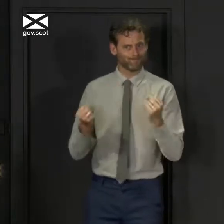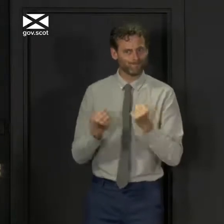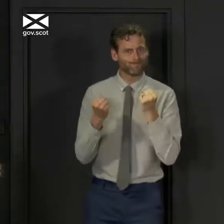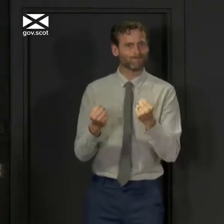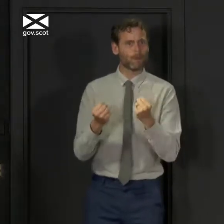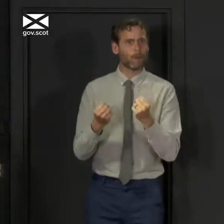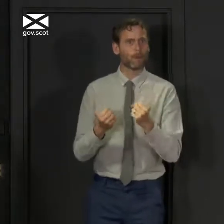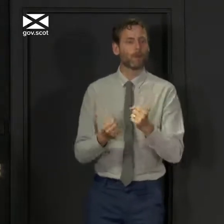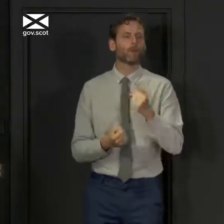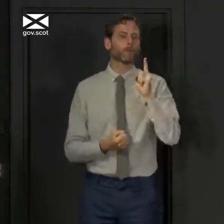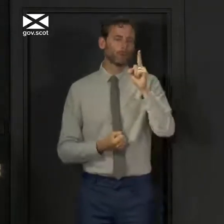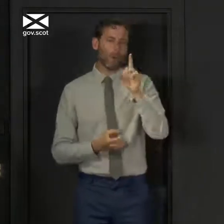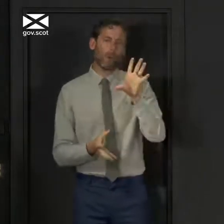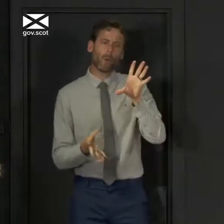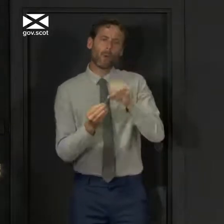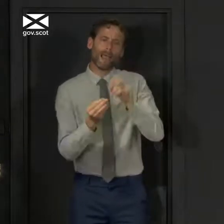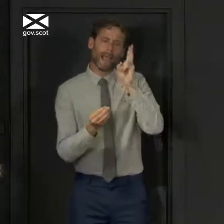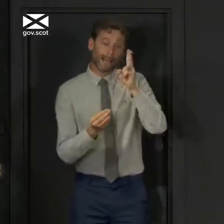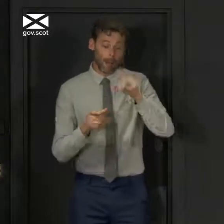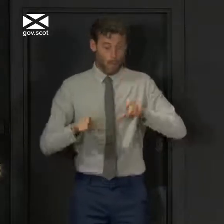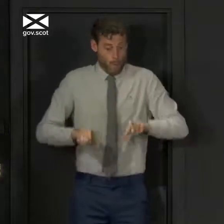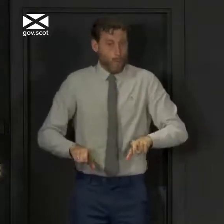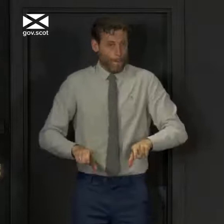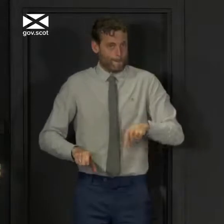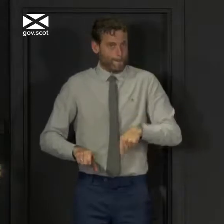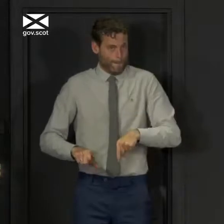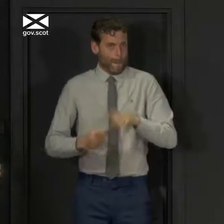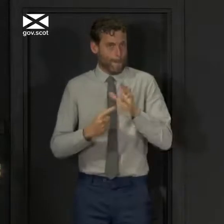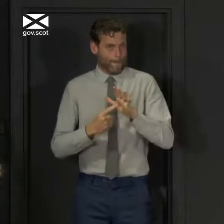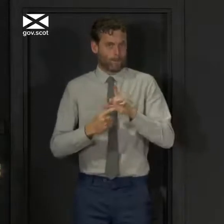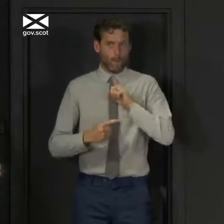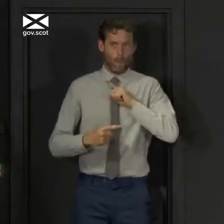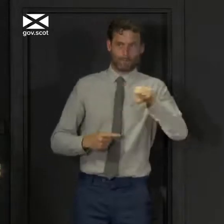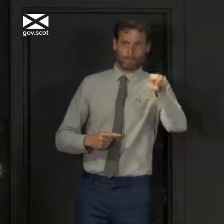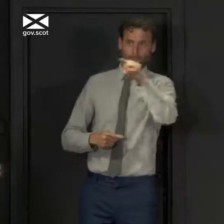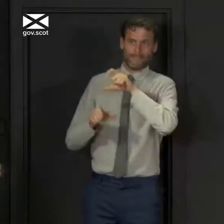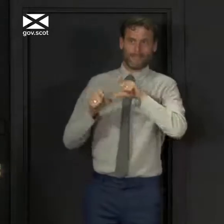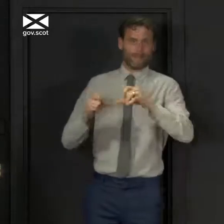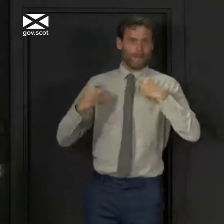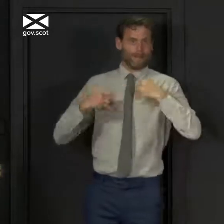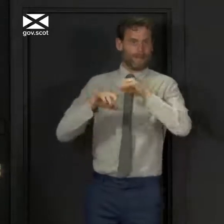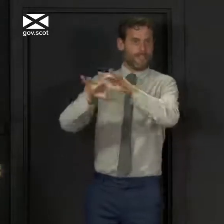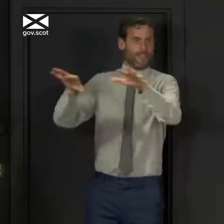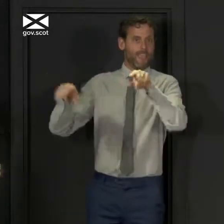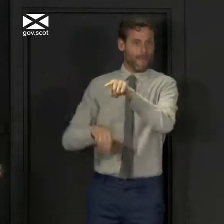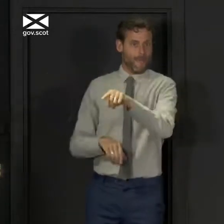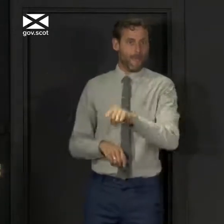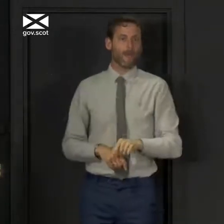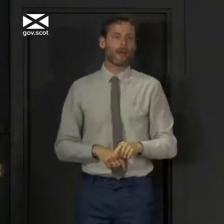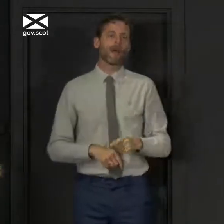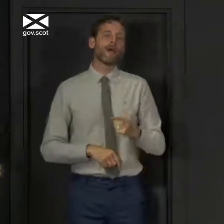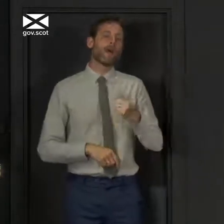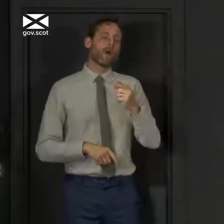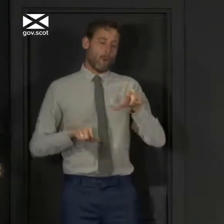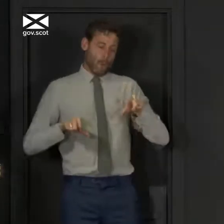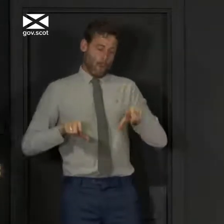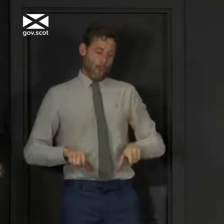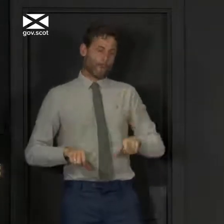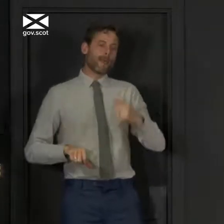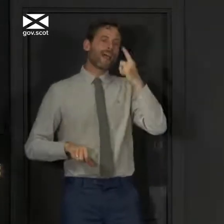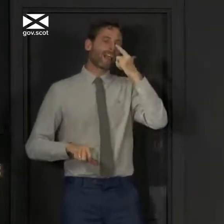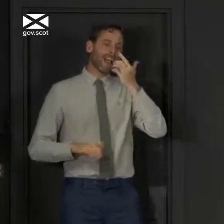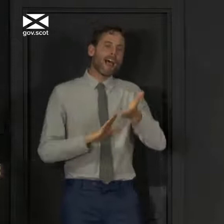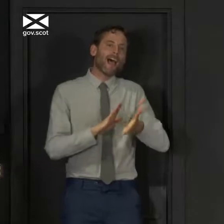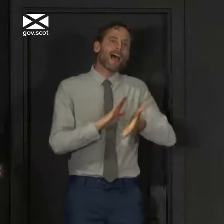still stay at home as much as possible. The virus has not gone away. Lockdown is being modified slightly. It